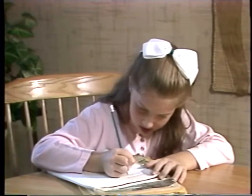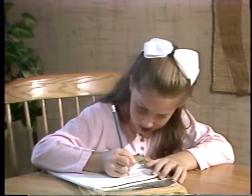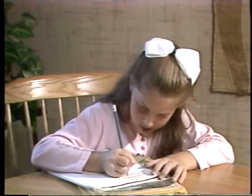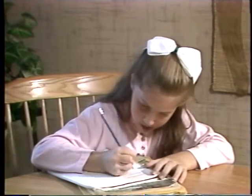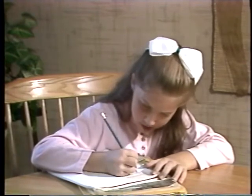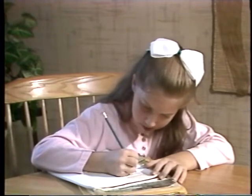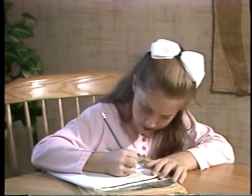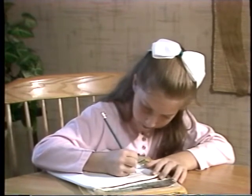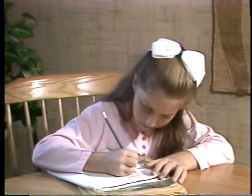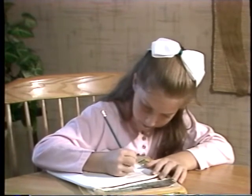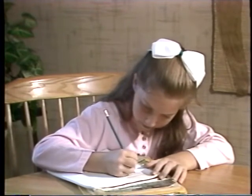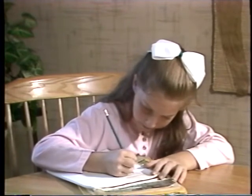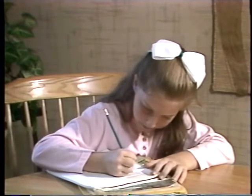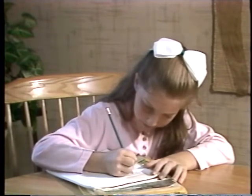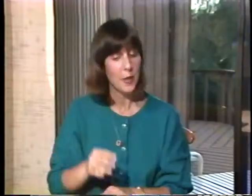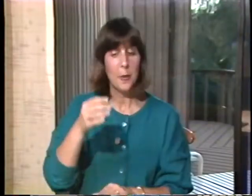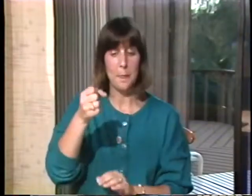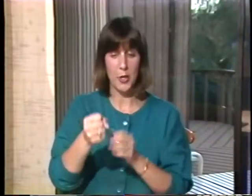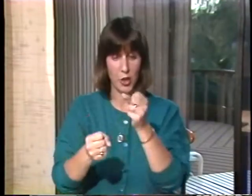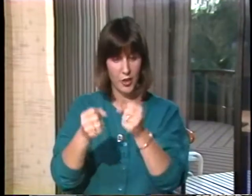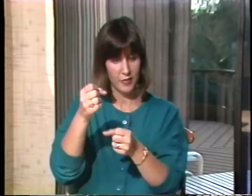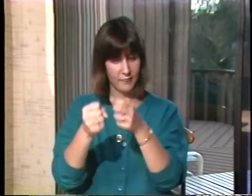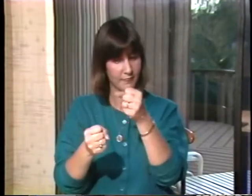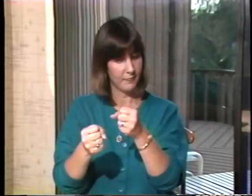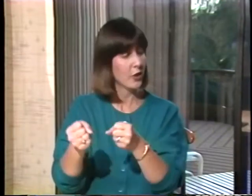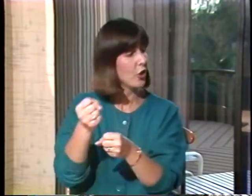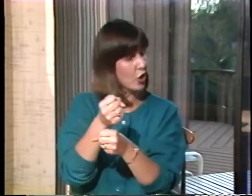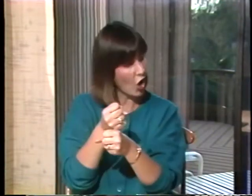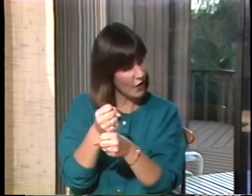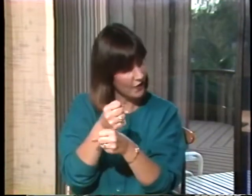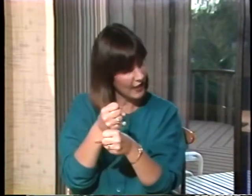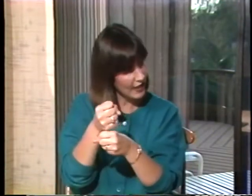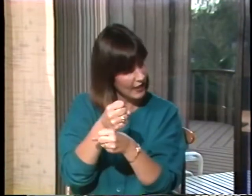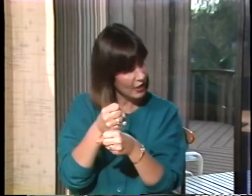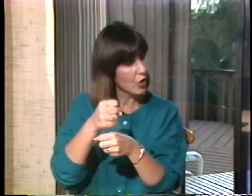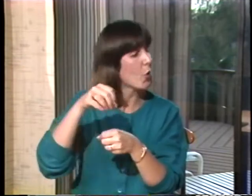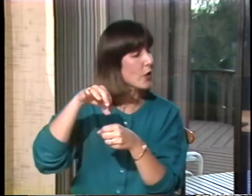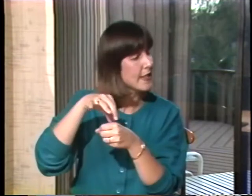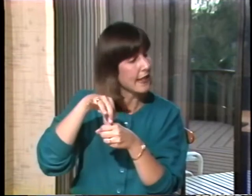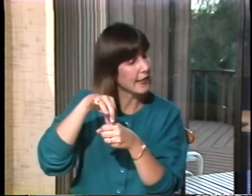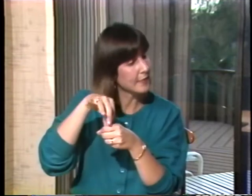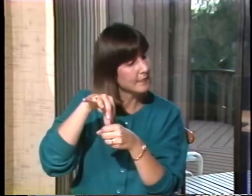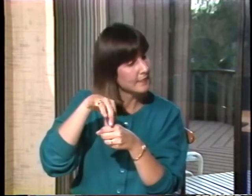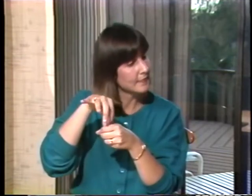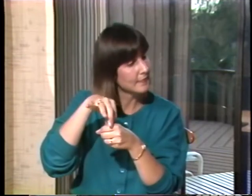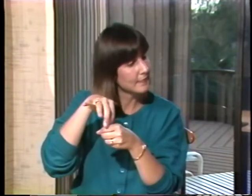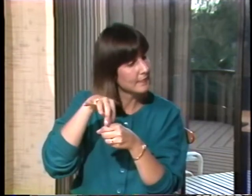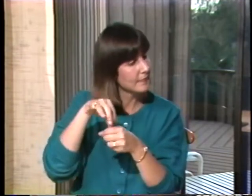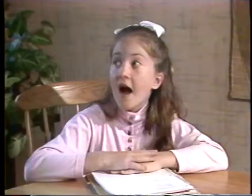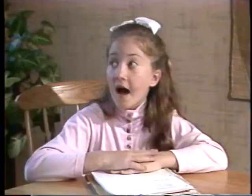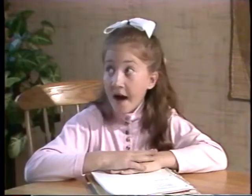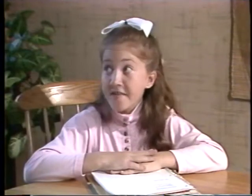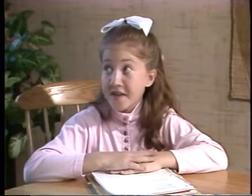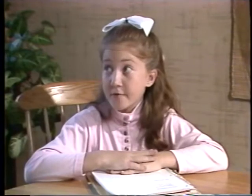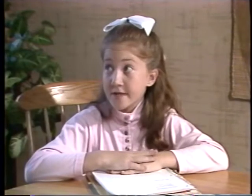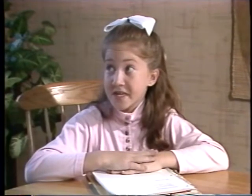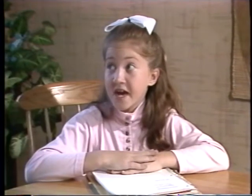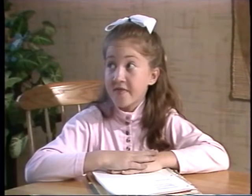What do you want to drink? Milk, coffee, or tea? I think we should have them